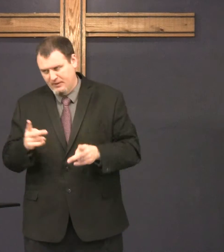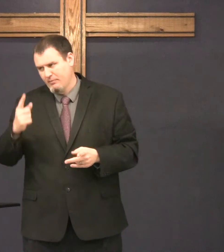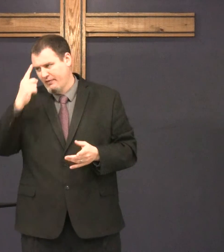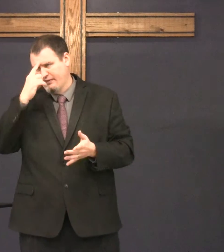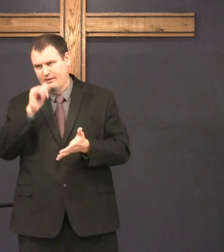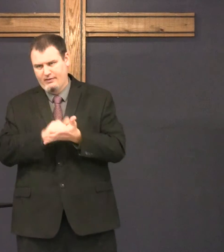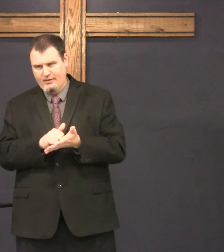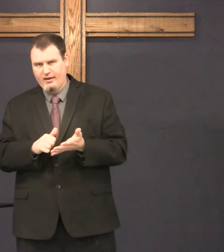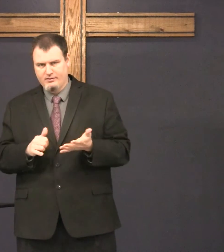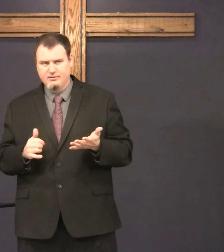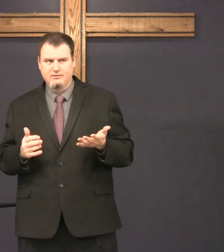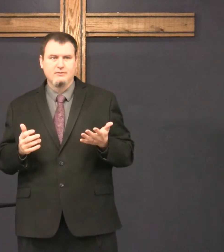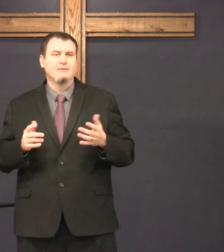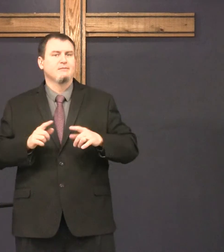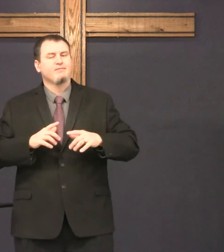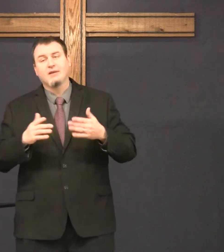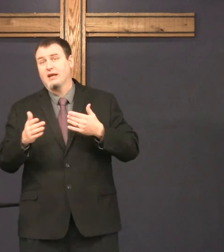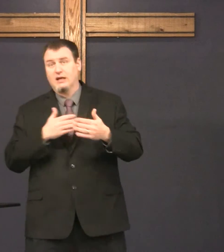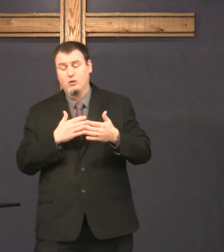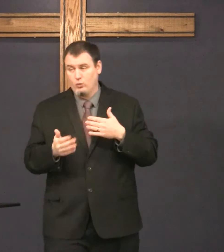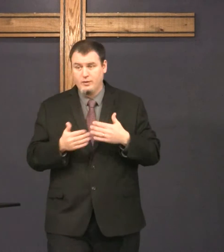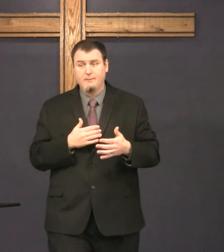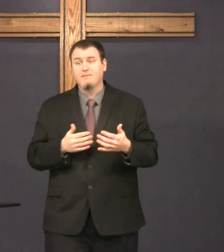But some people believe that anyway.